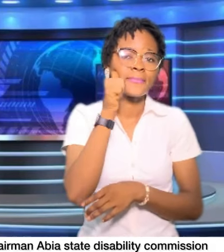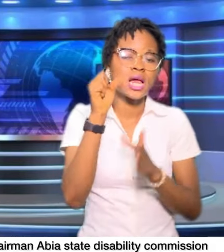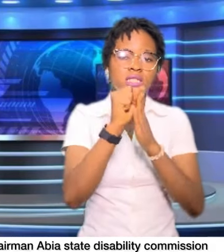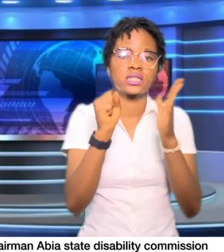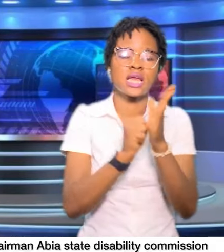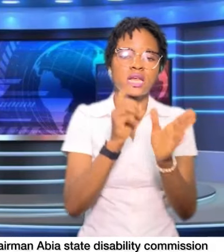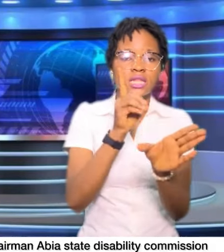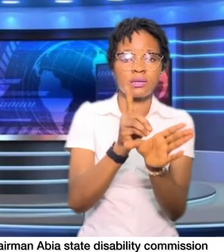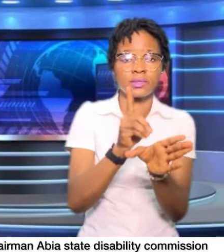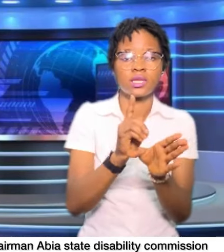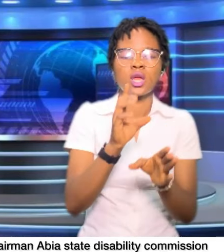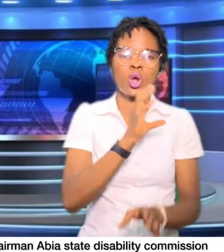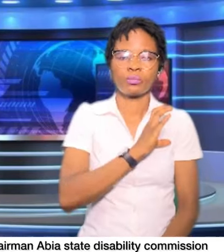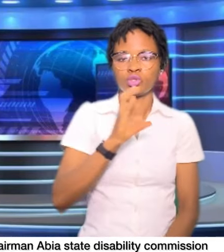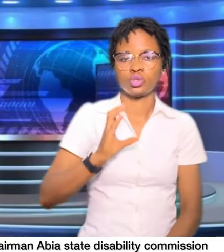Commission.